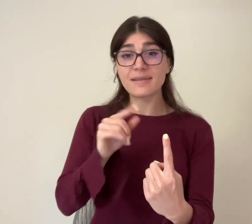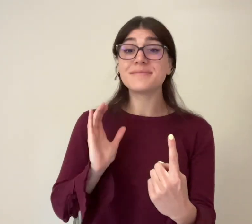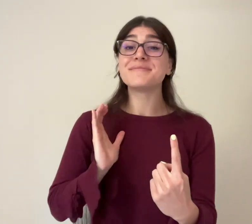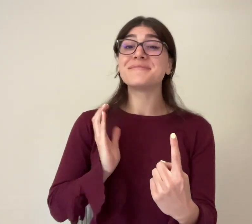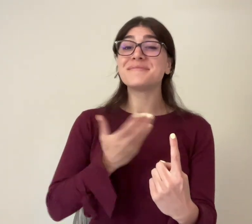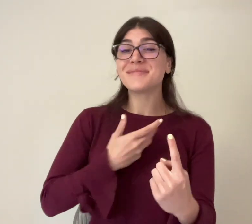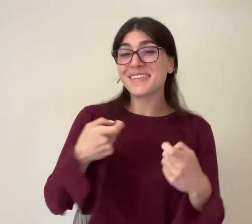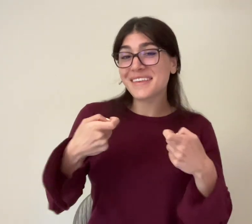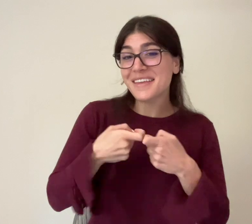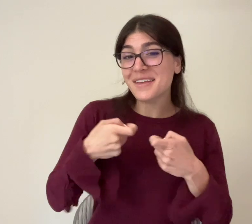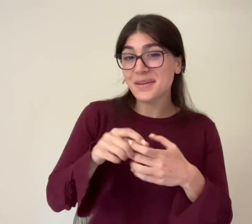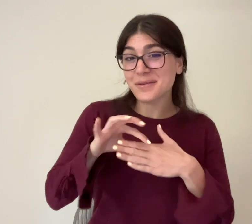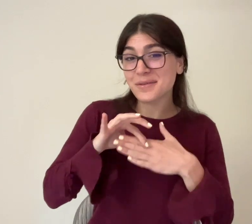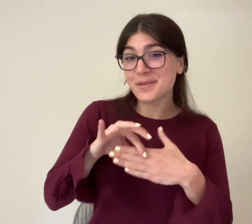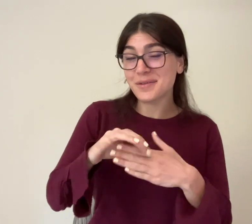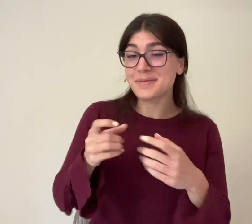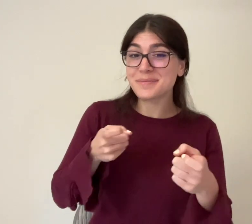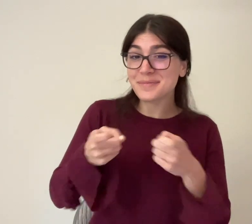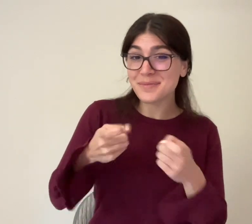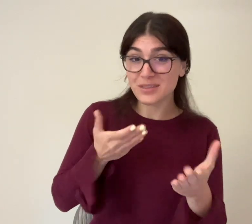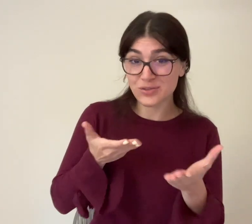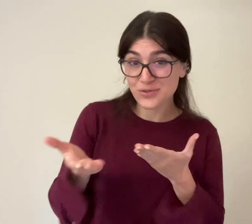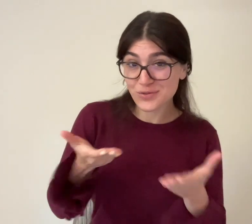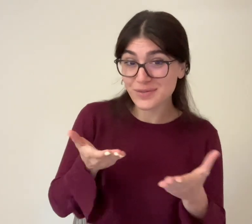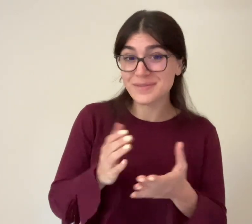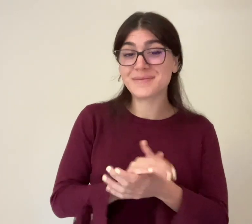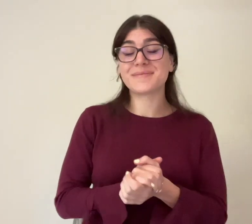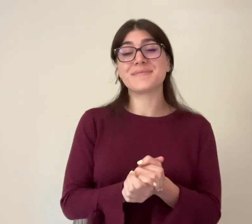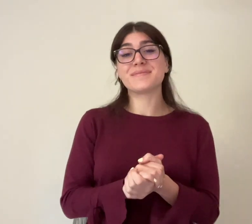which is our electronic content management services.